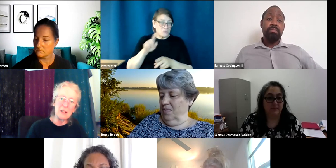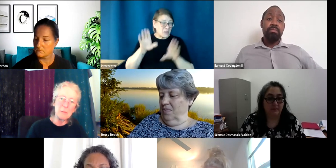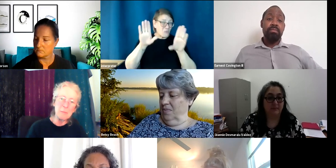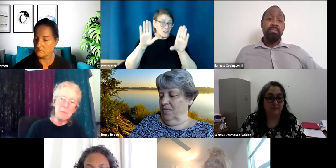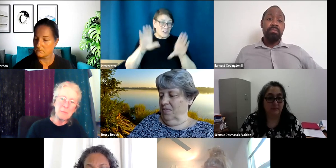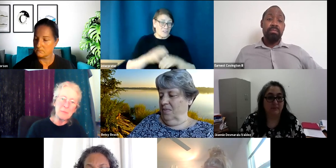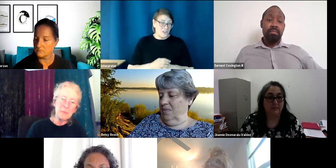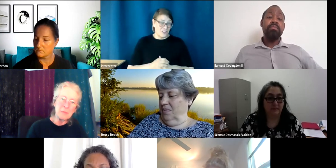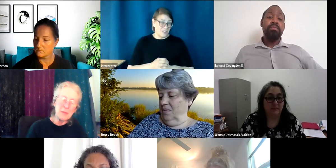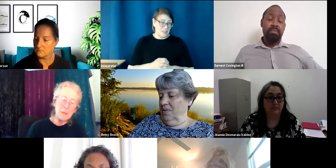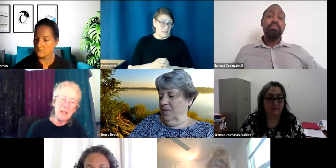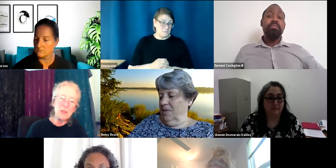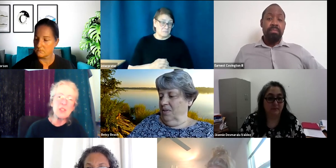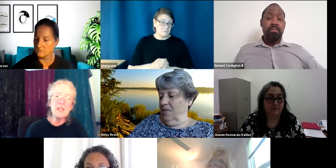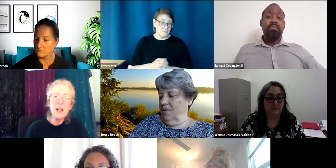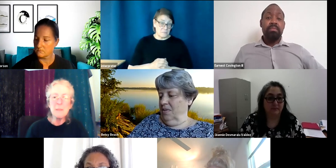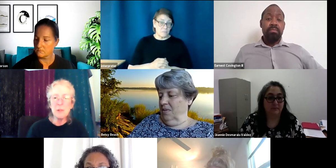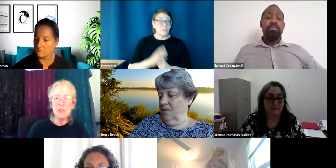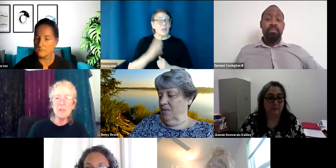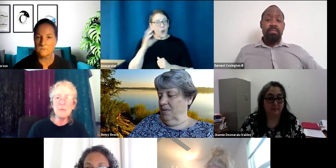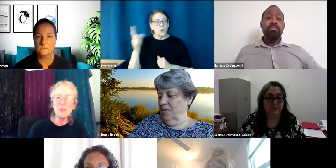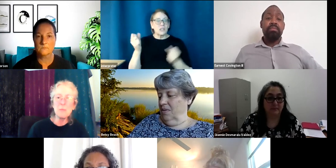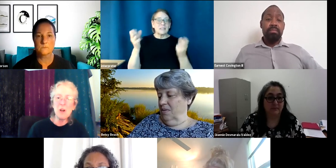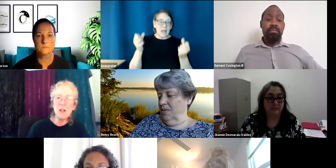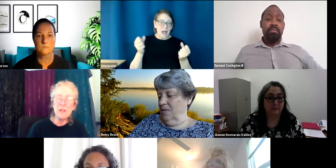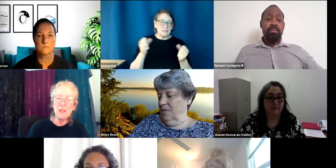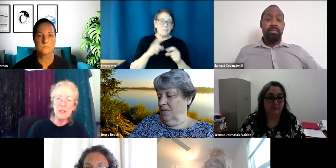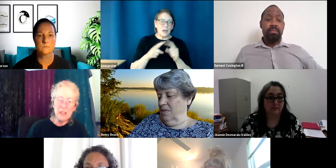I mean, I know she signs, but she's she's more hard of hearing.